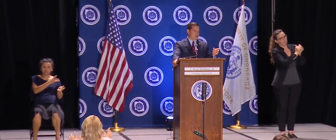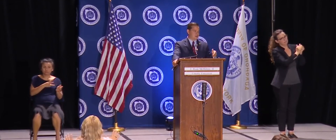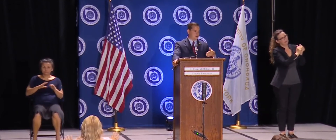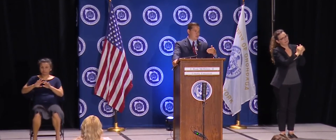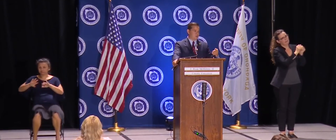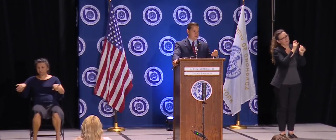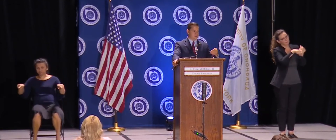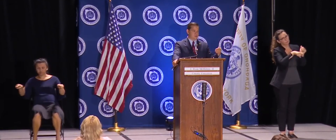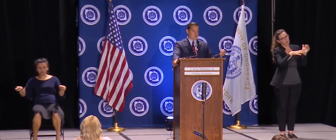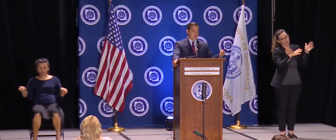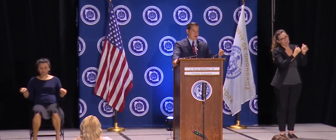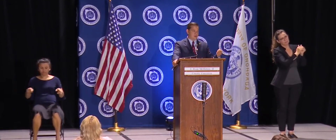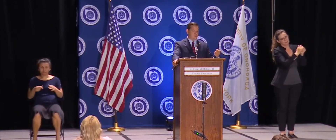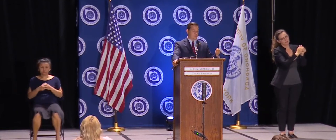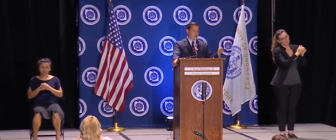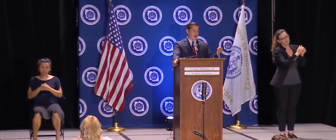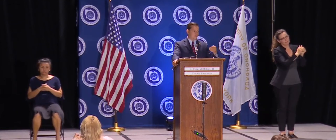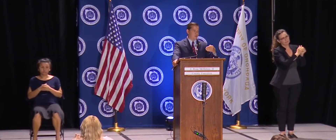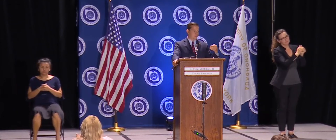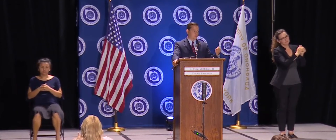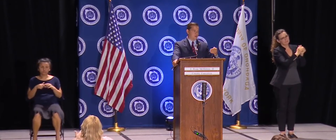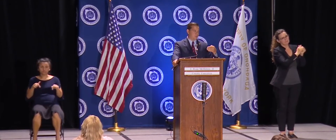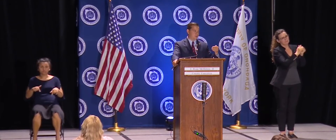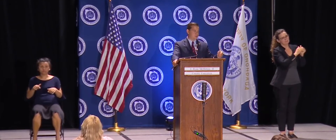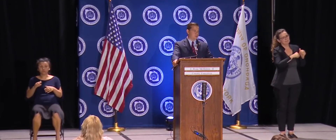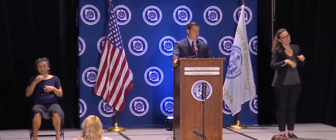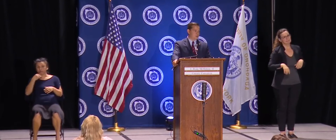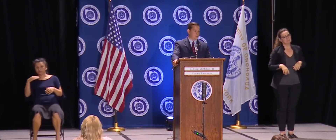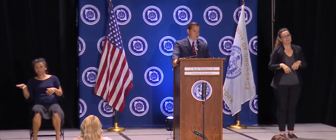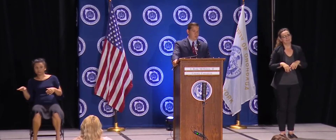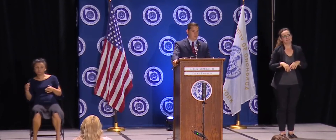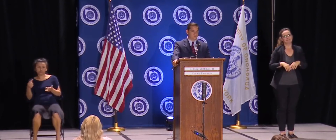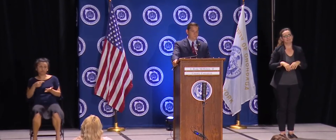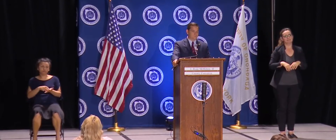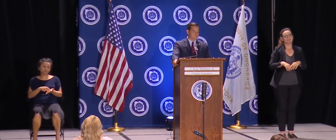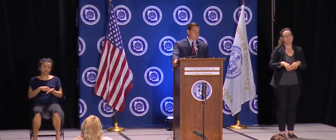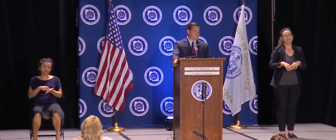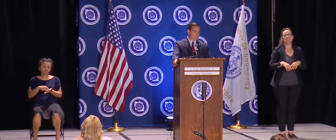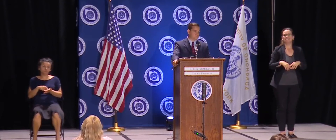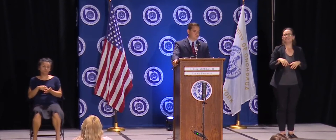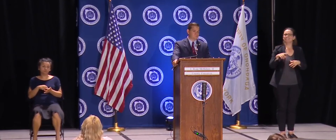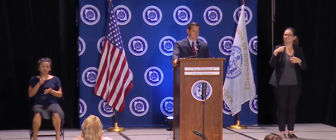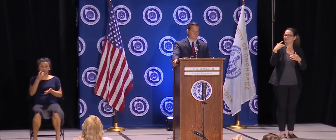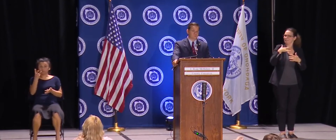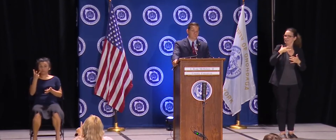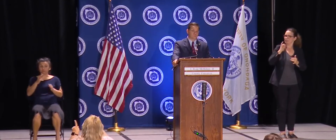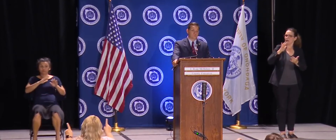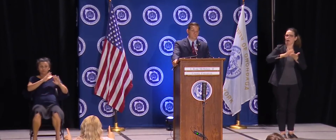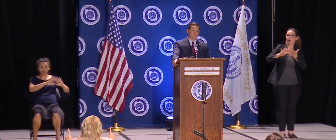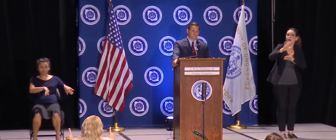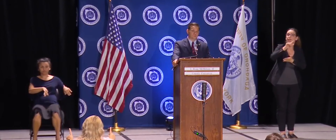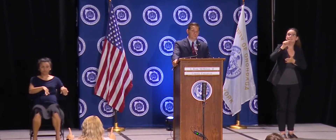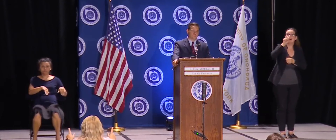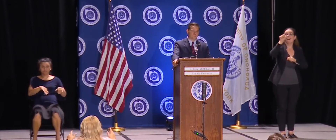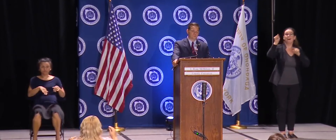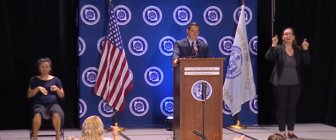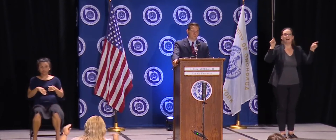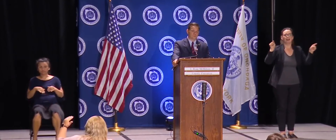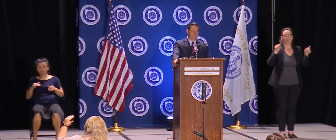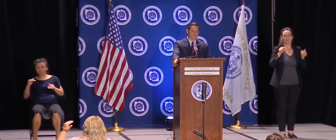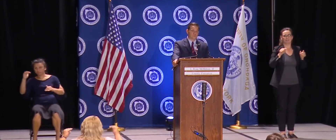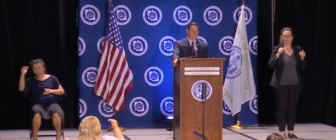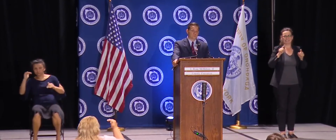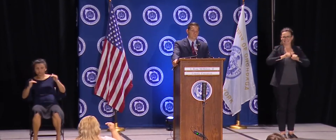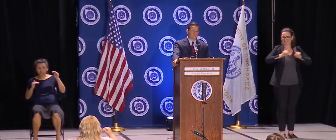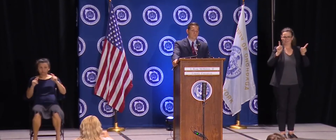that the numbers, there's more conflict with the numbers than usual. Will you lose a number if somebody from out